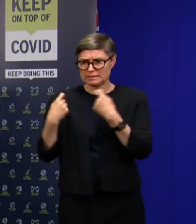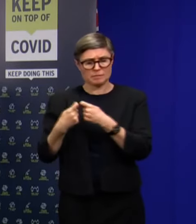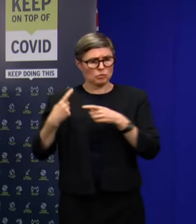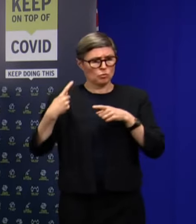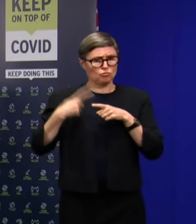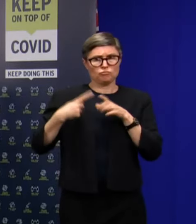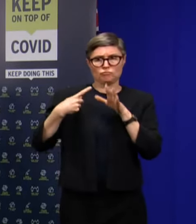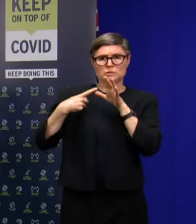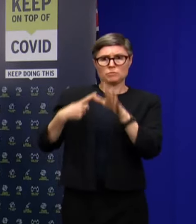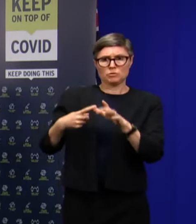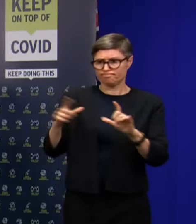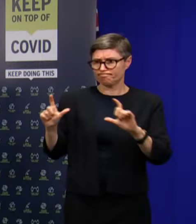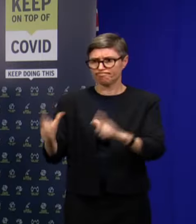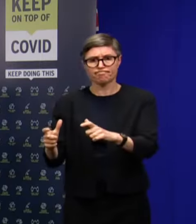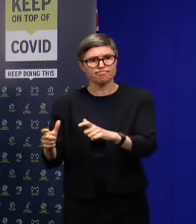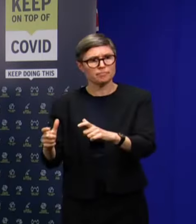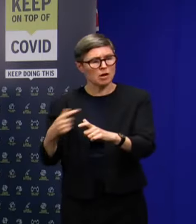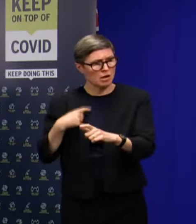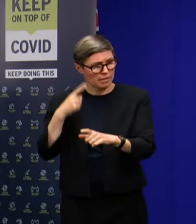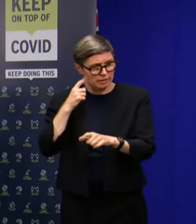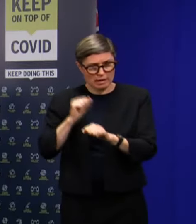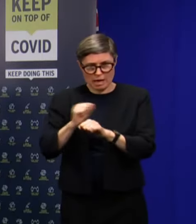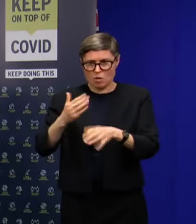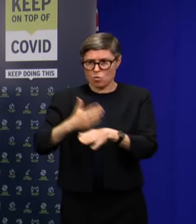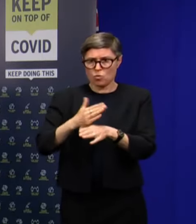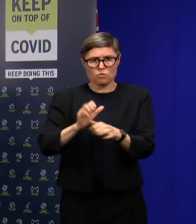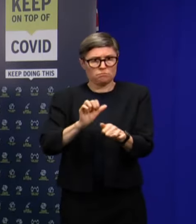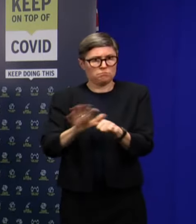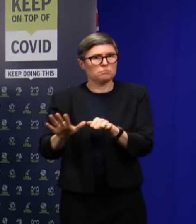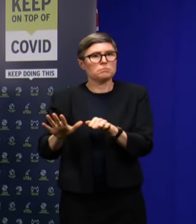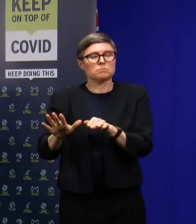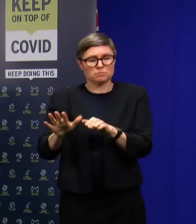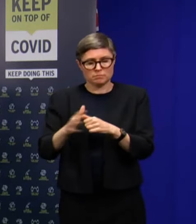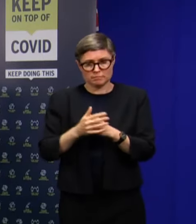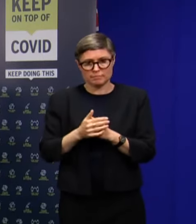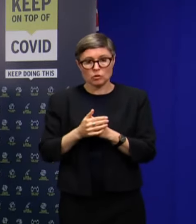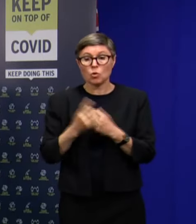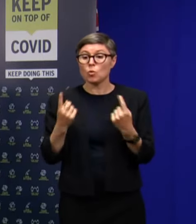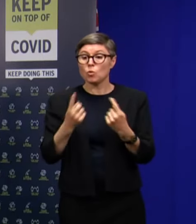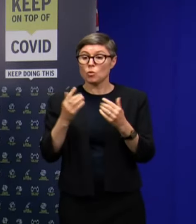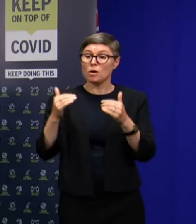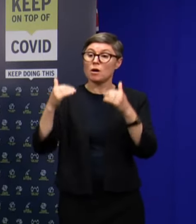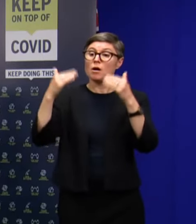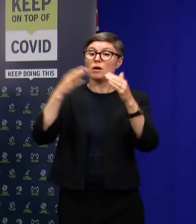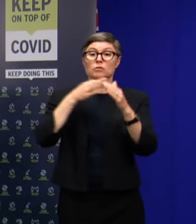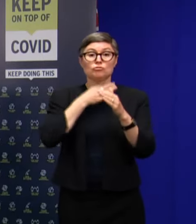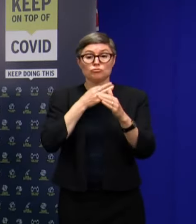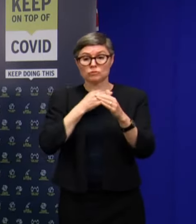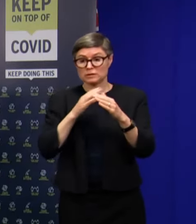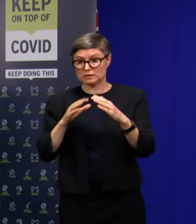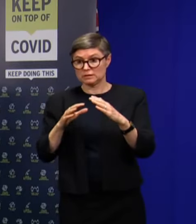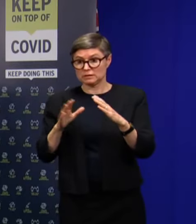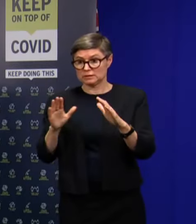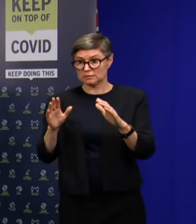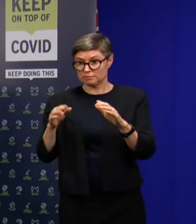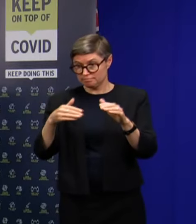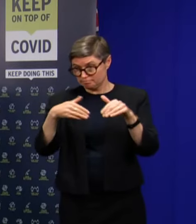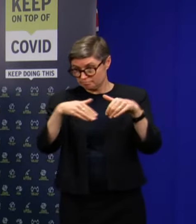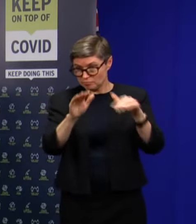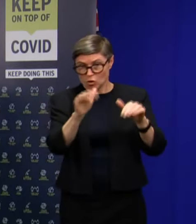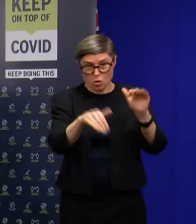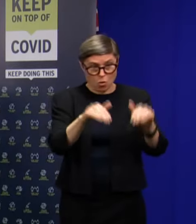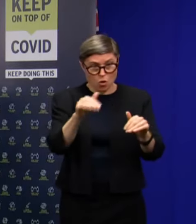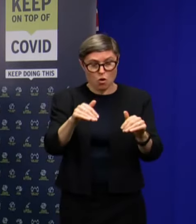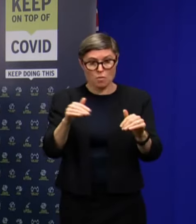I believe it's thorough. And we've contained the highest risk people associated with this case and their